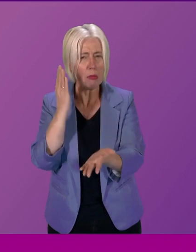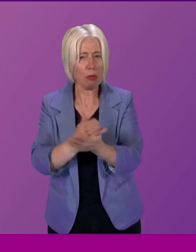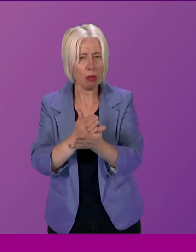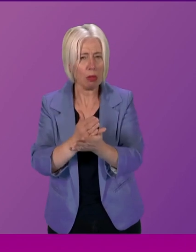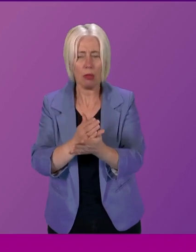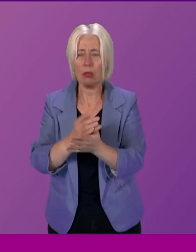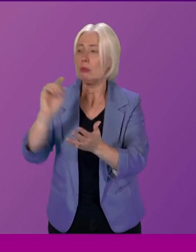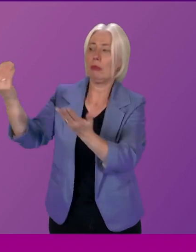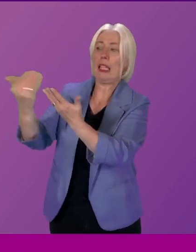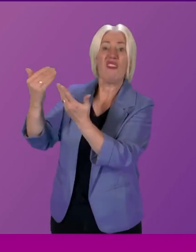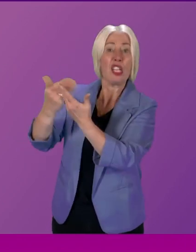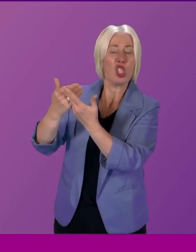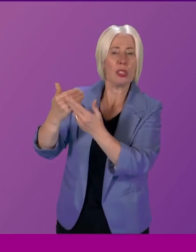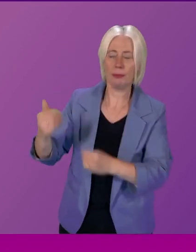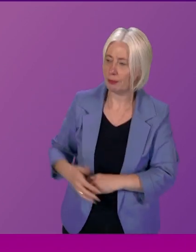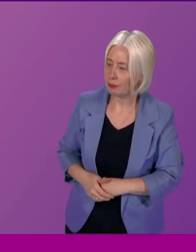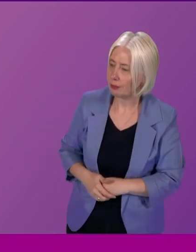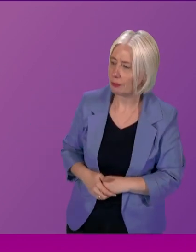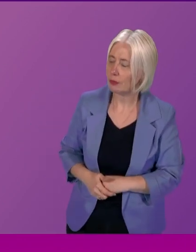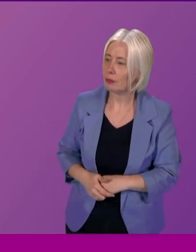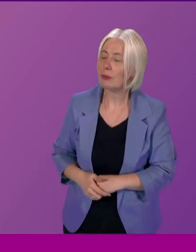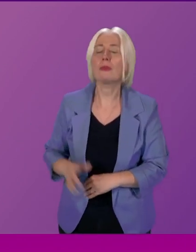absolutely Co-Cab Stewart